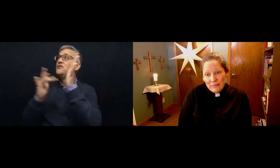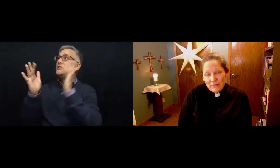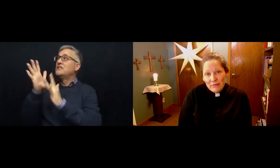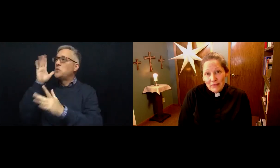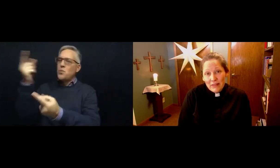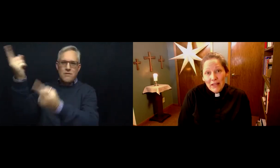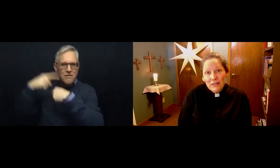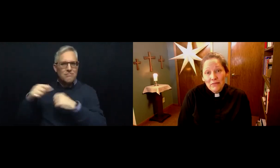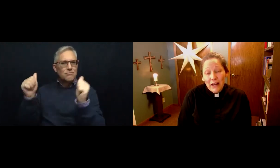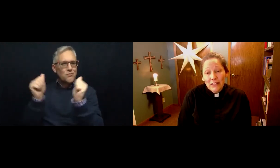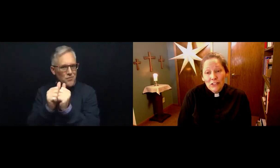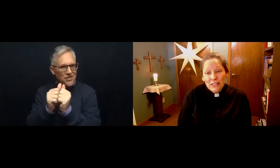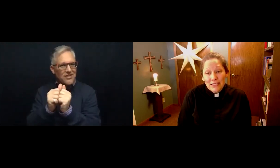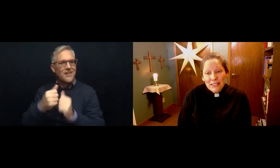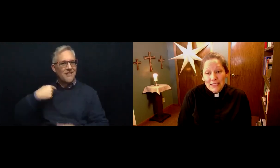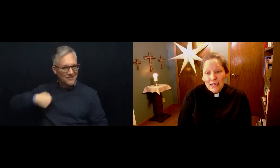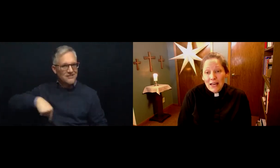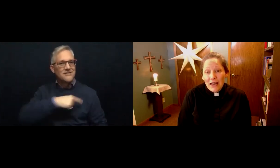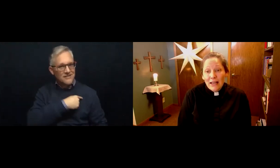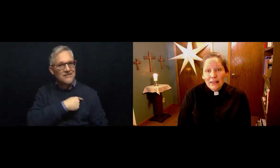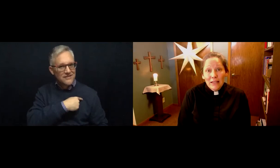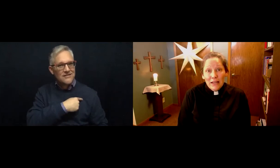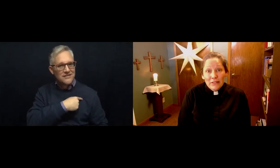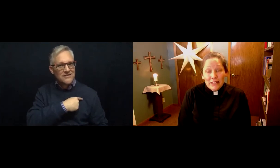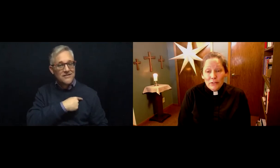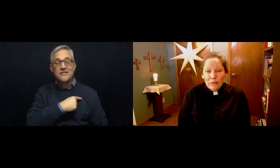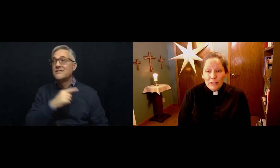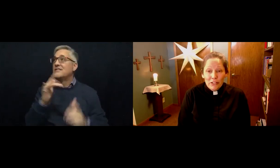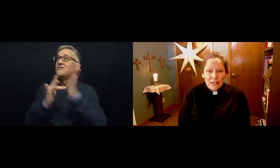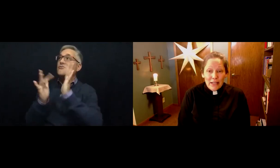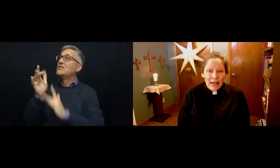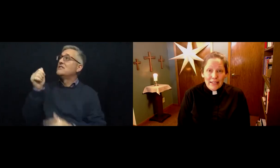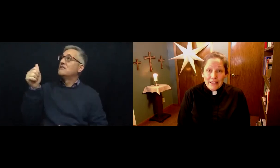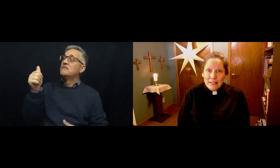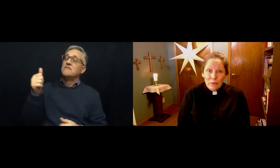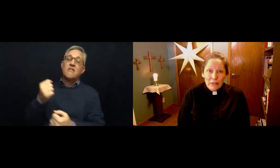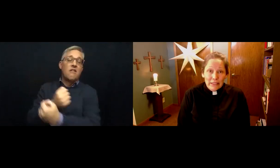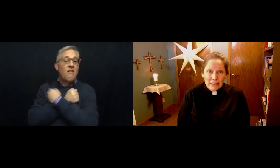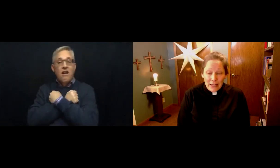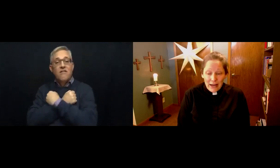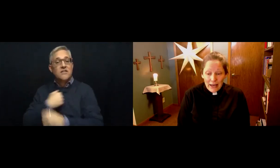That, in fact, Jesus loves us so much that he is willing to die